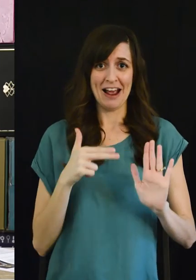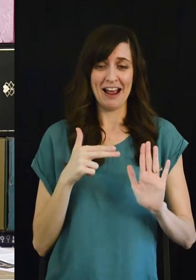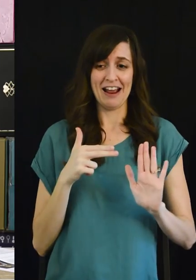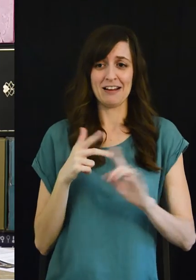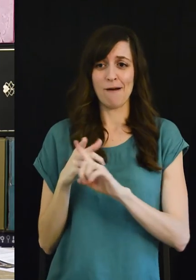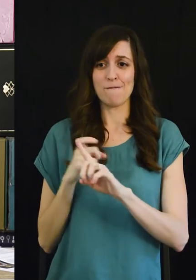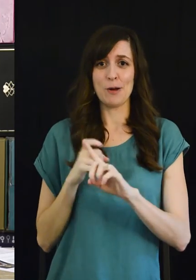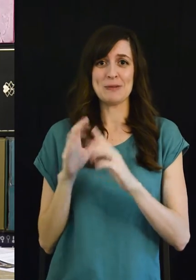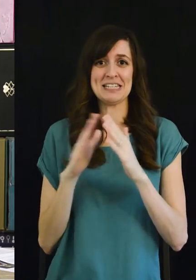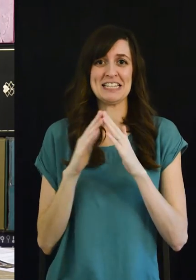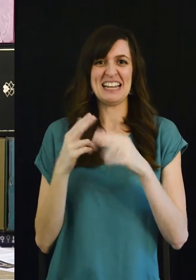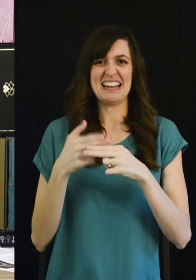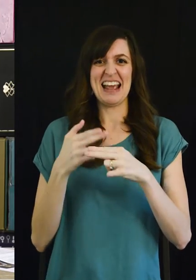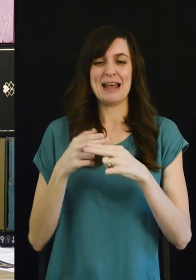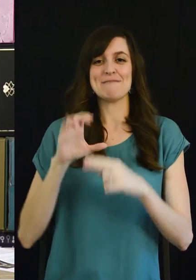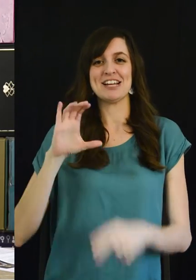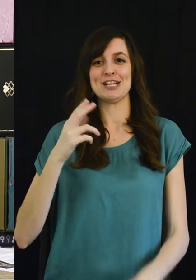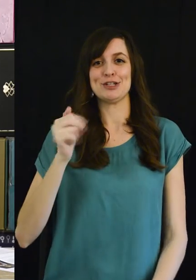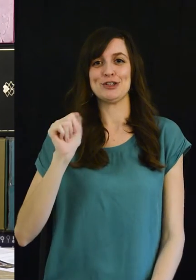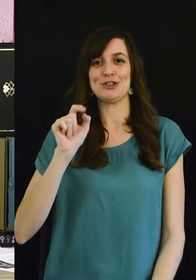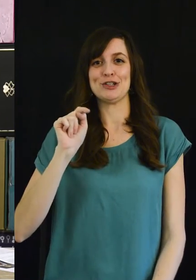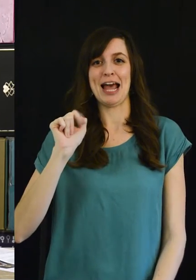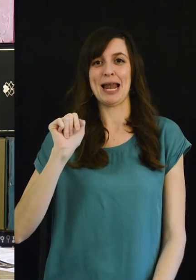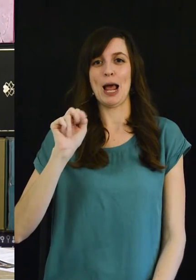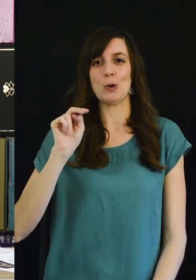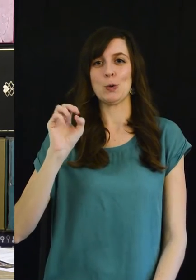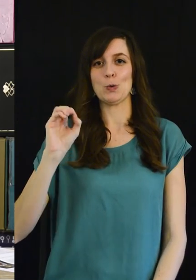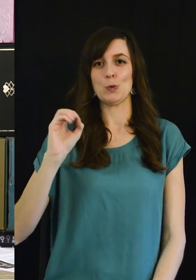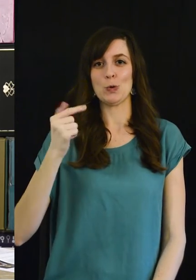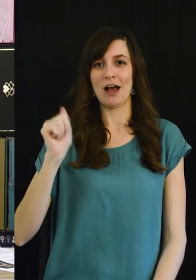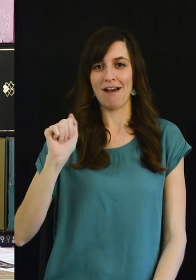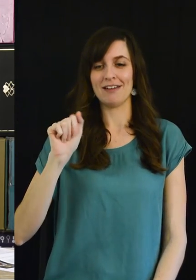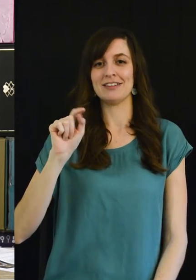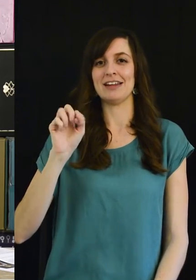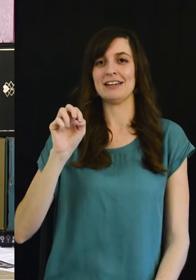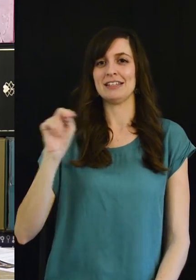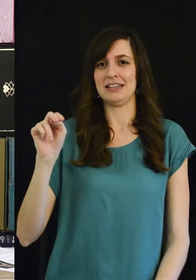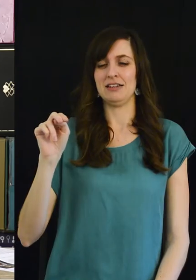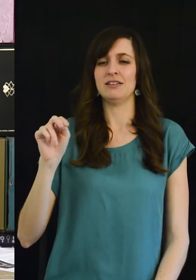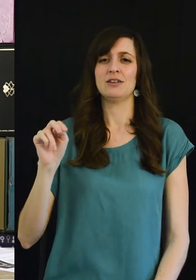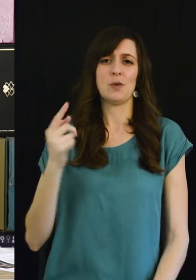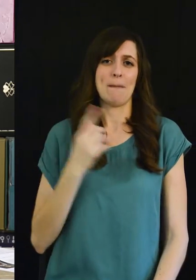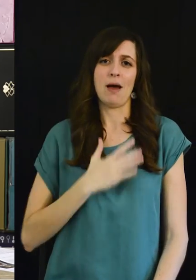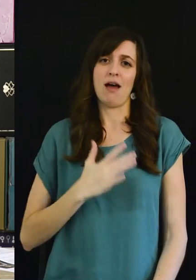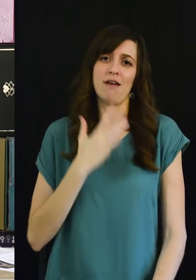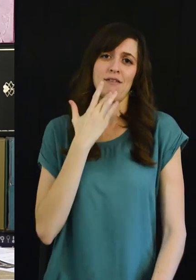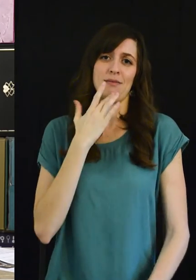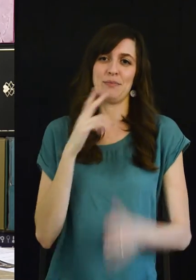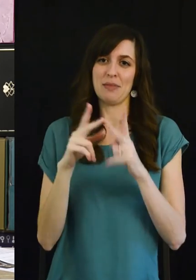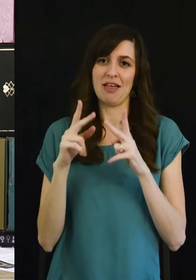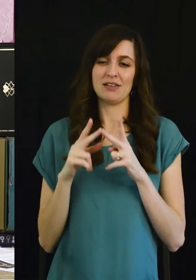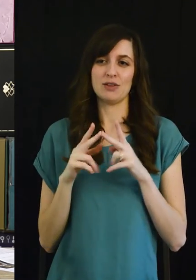of Chattanooga another place it has so many amazing memories look at this what are